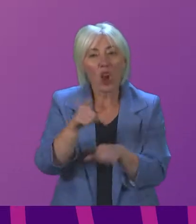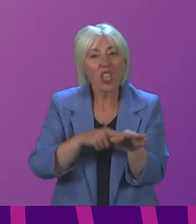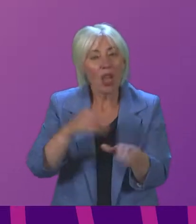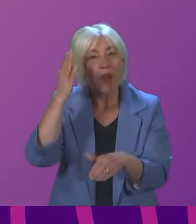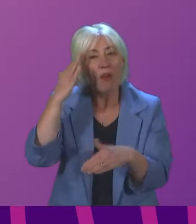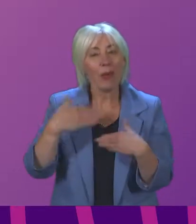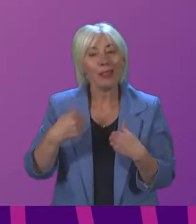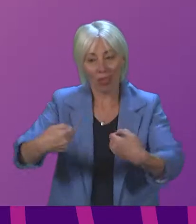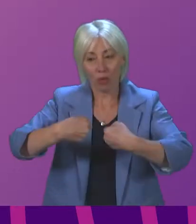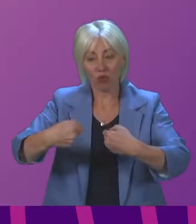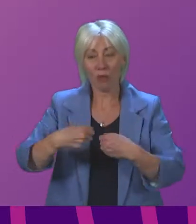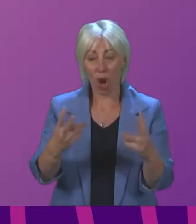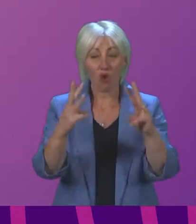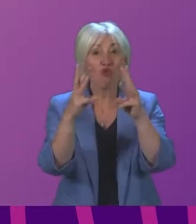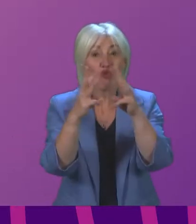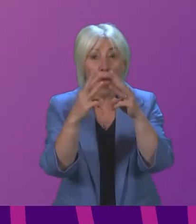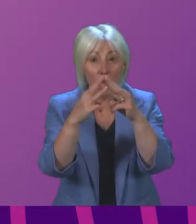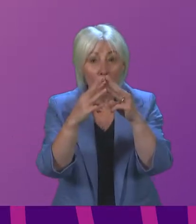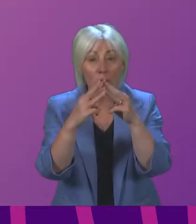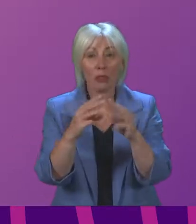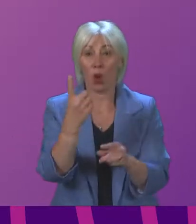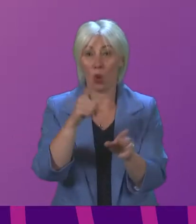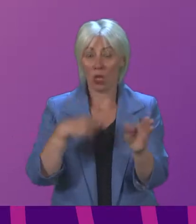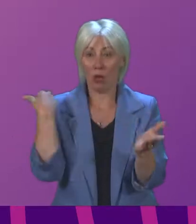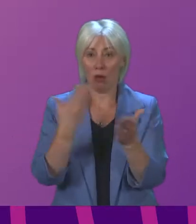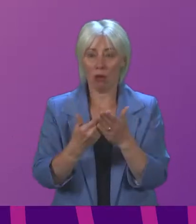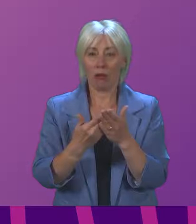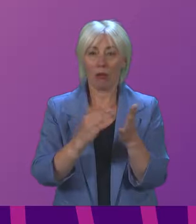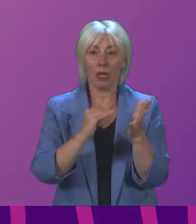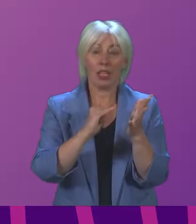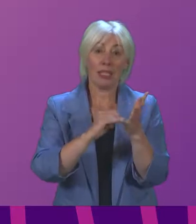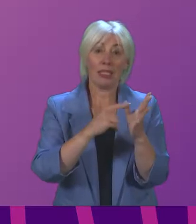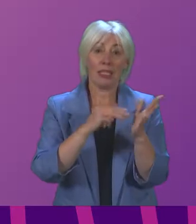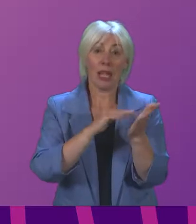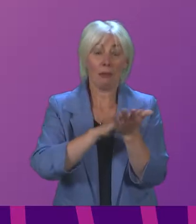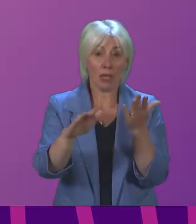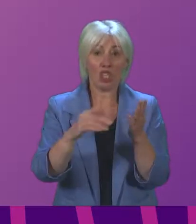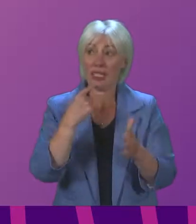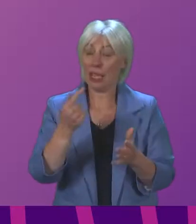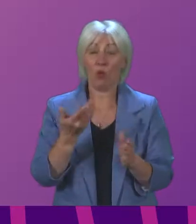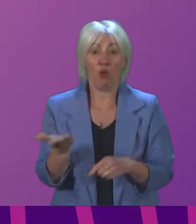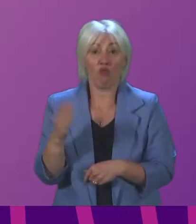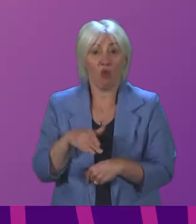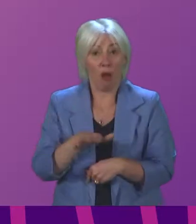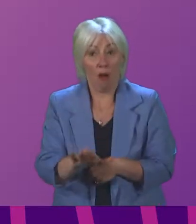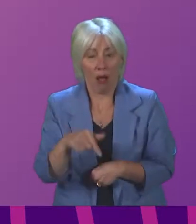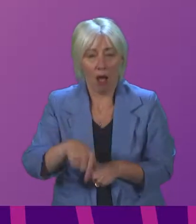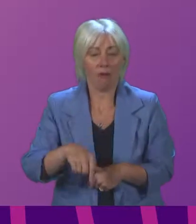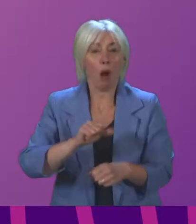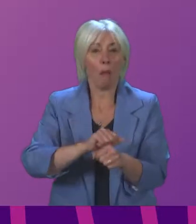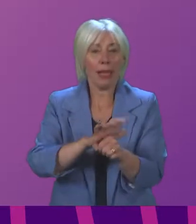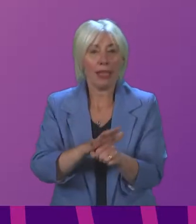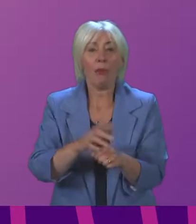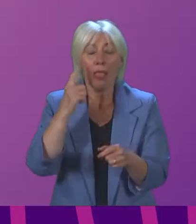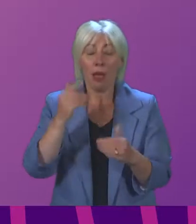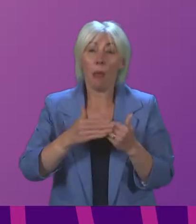trebled in the last 12 months. Some hates warn us that as we recover from the pandemic, there is likely to be a wave of mental